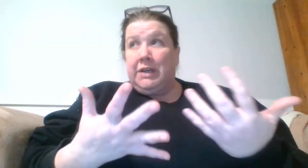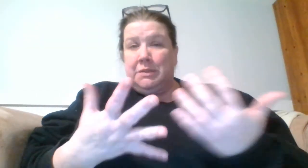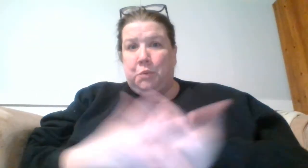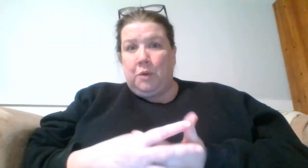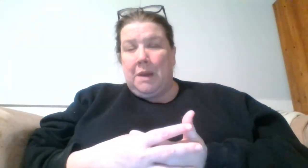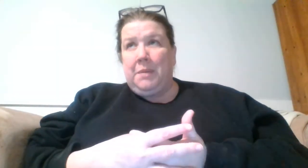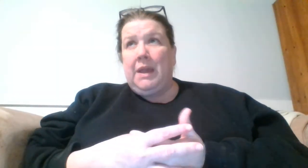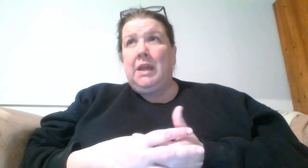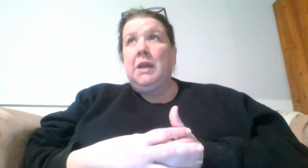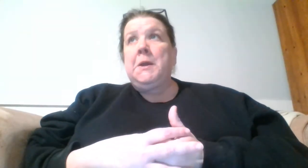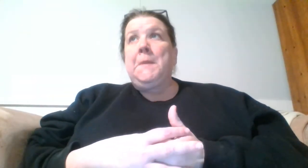transport my bike